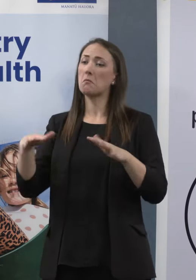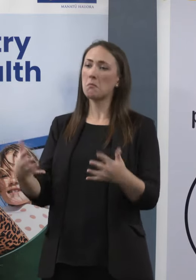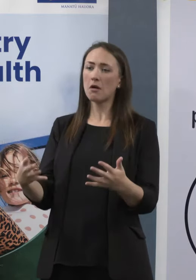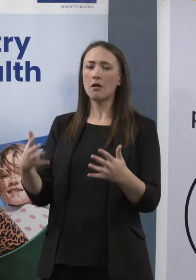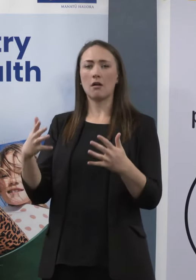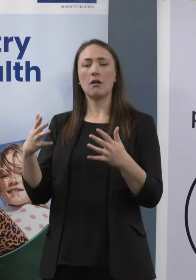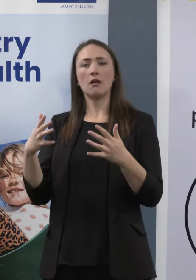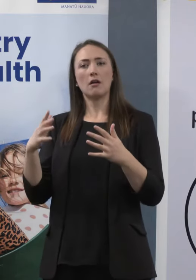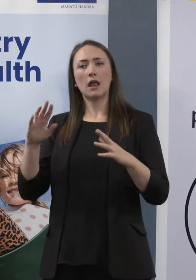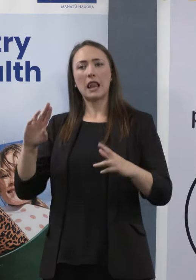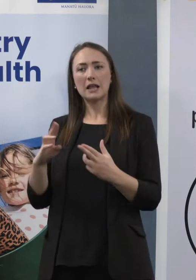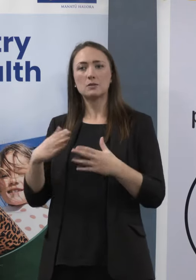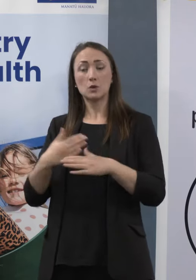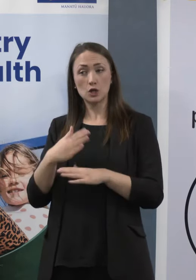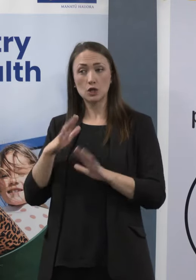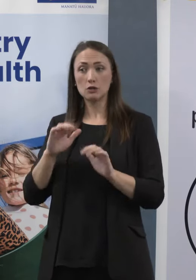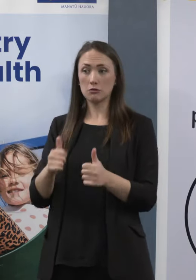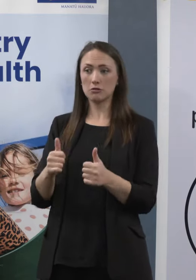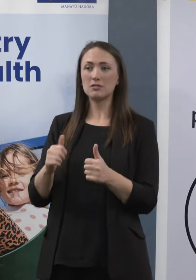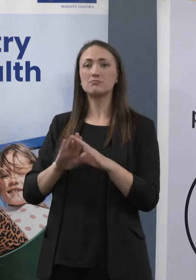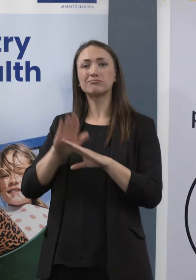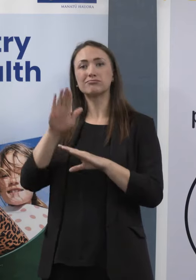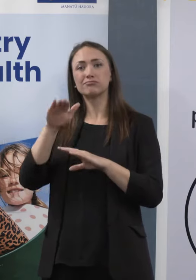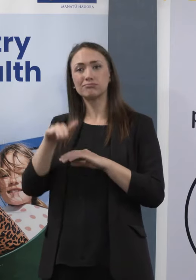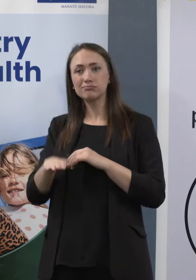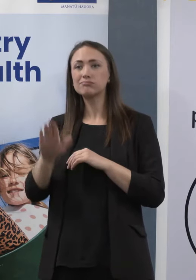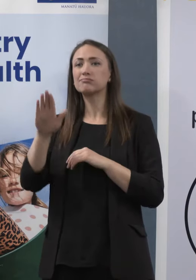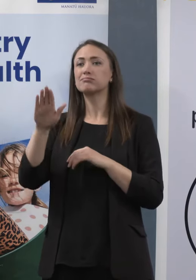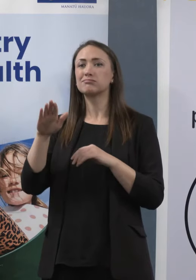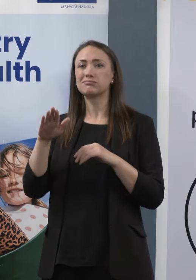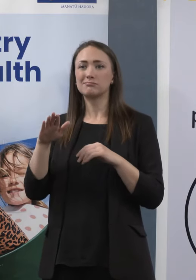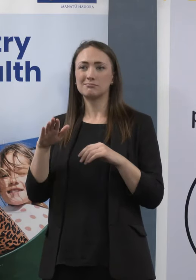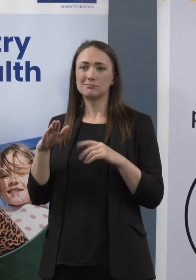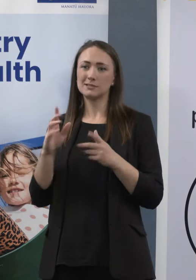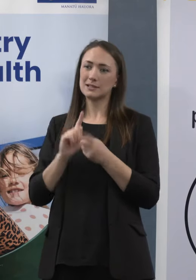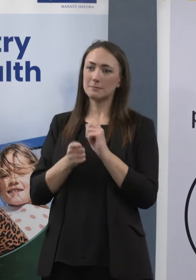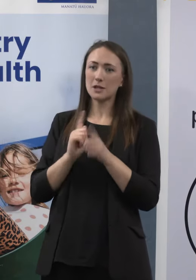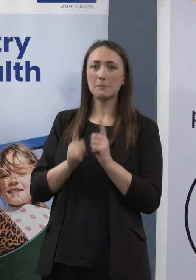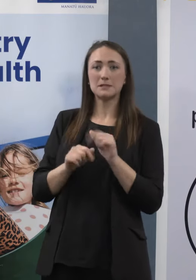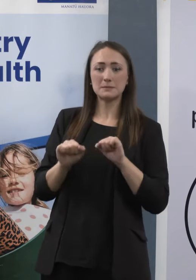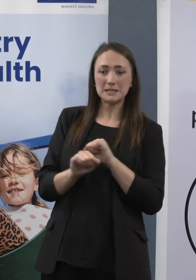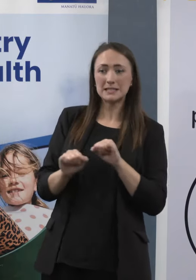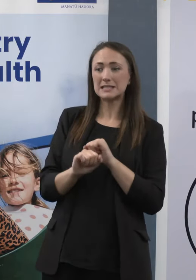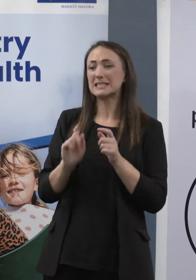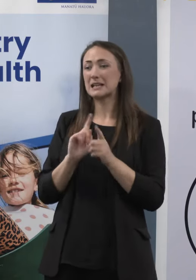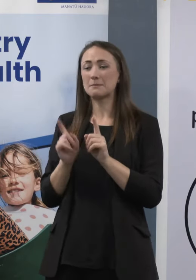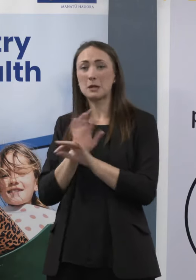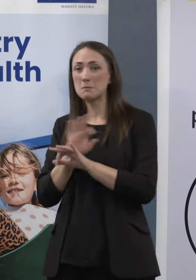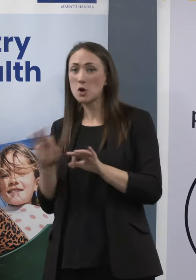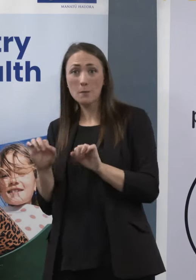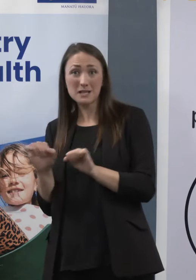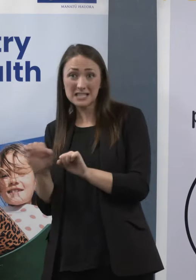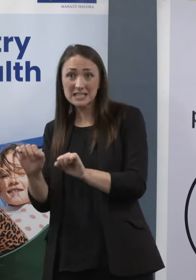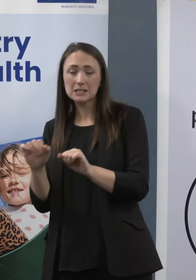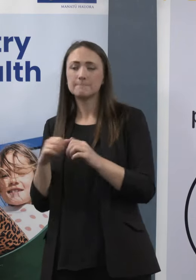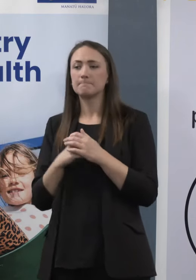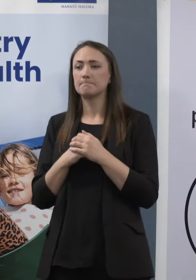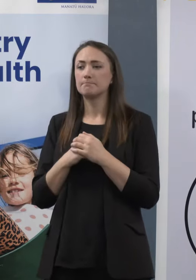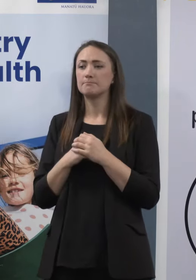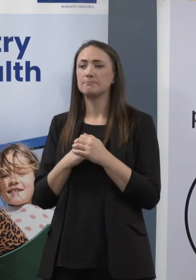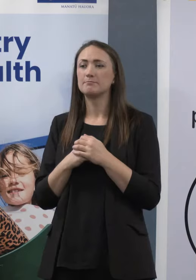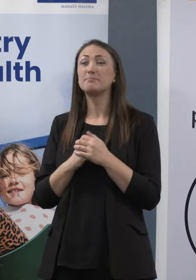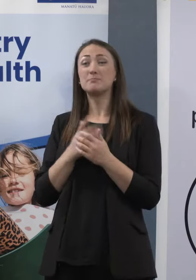This is normal. As Dr Towns said, we do get these waves. It's quite early this year, and a lot of that is because of the influenza